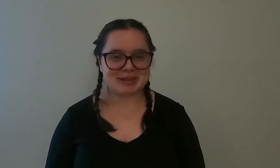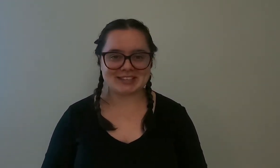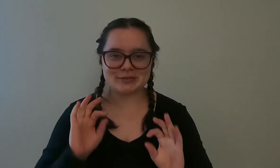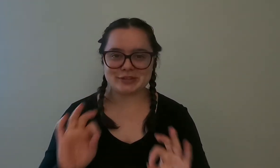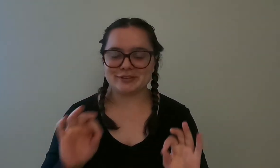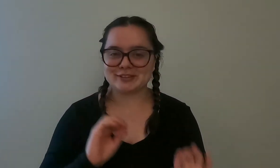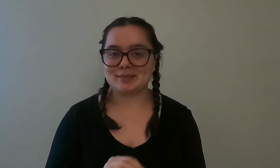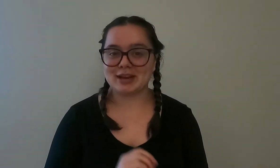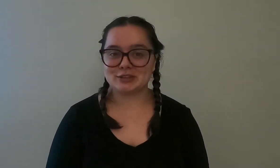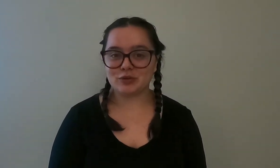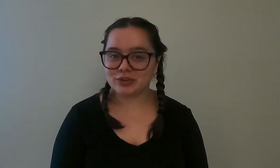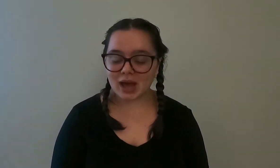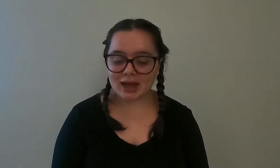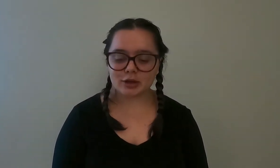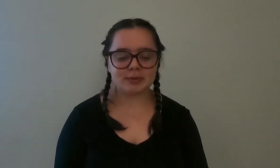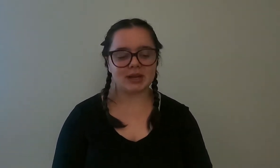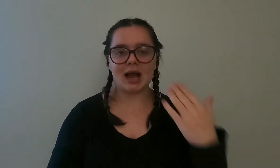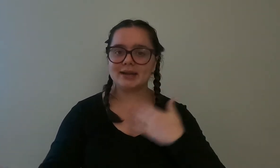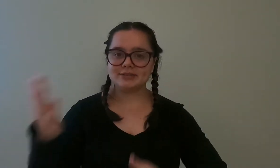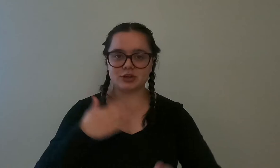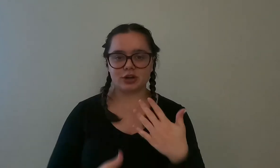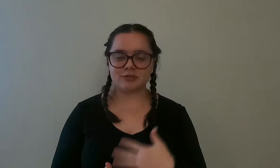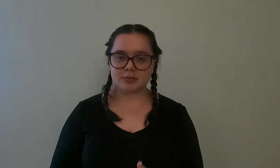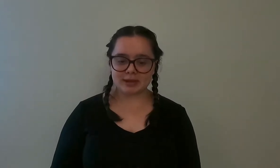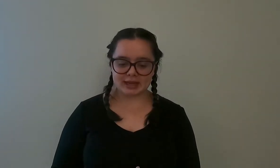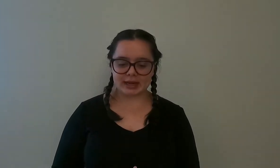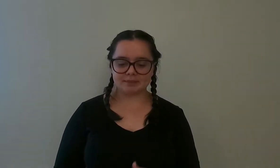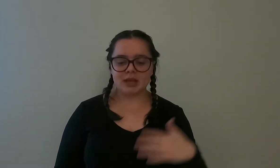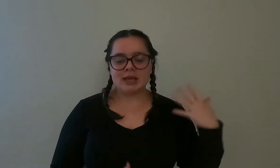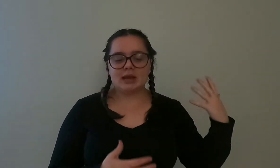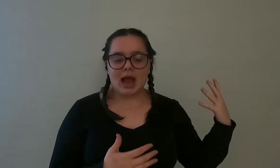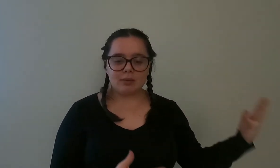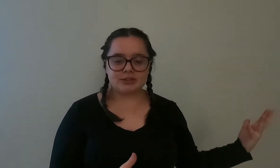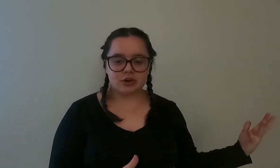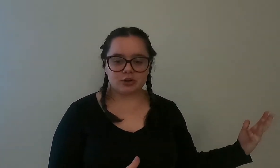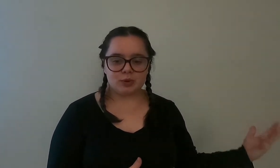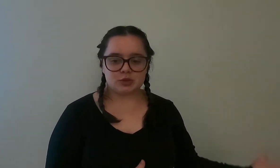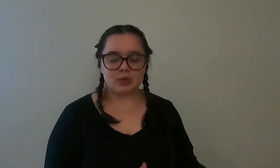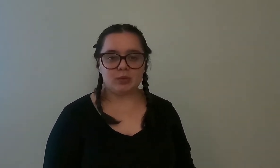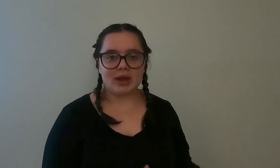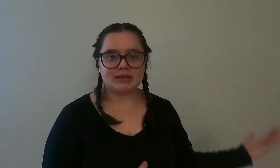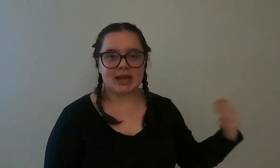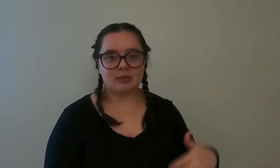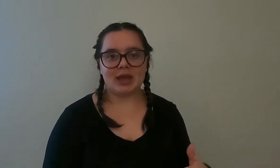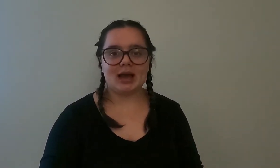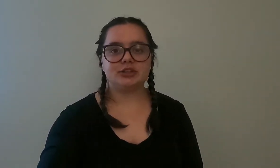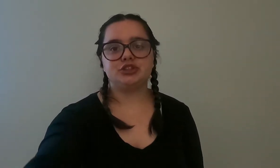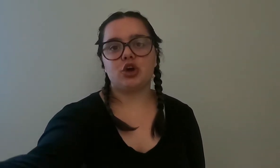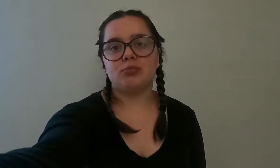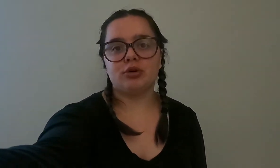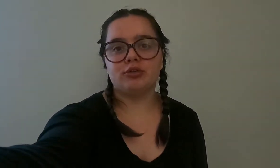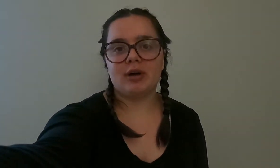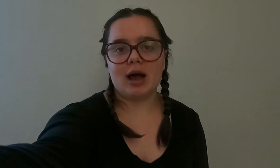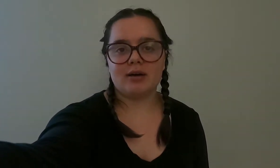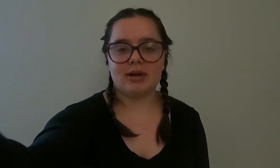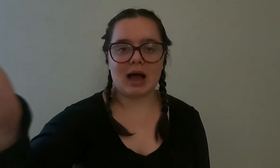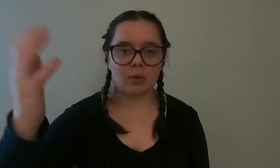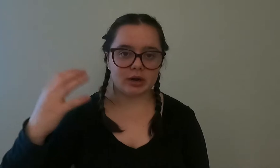because it was the with kyler but kind of starting from the beginning how it started was we went and we had to show proof of our